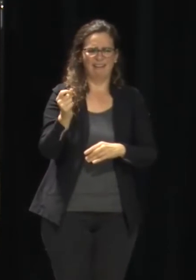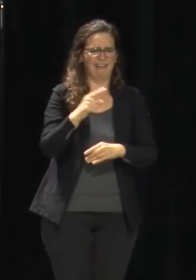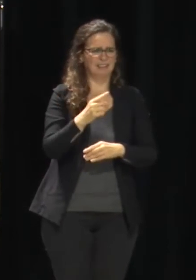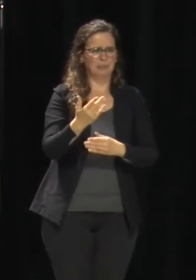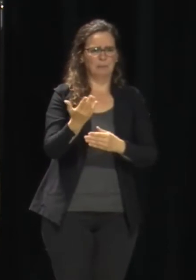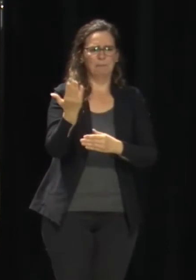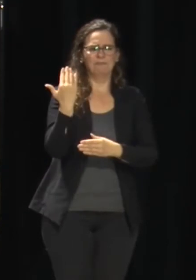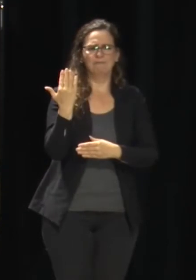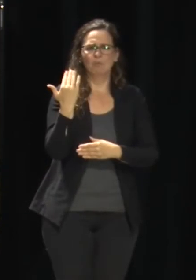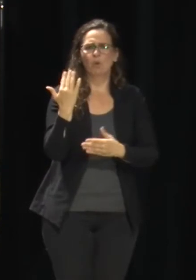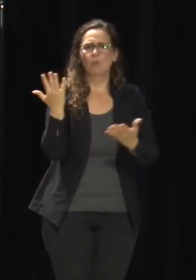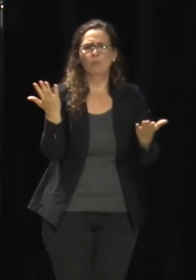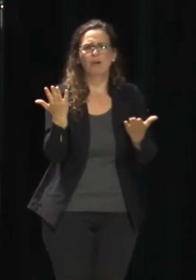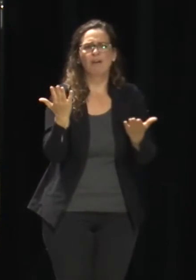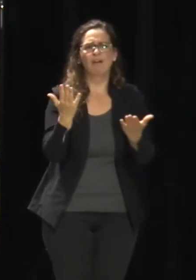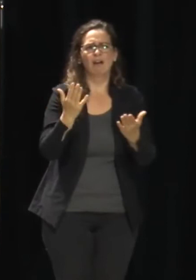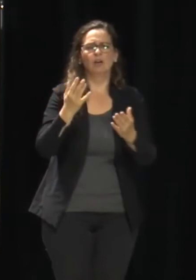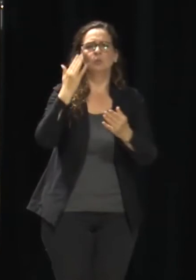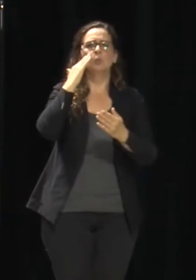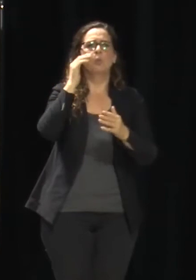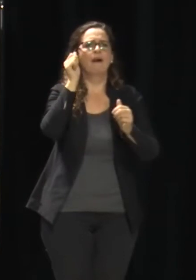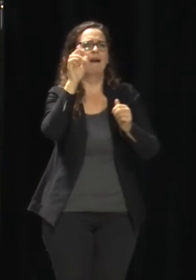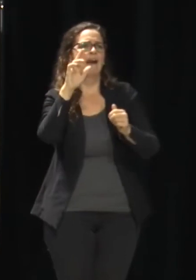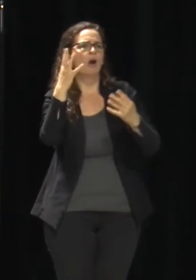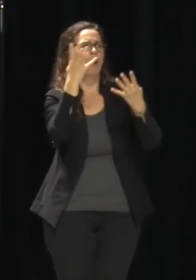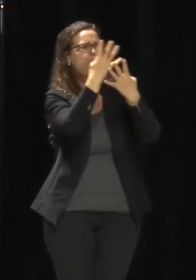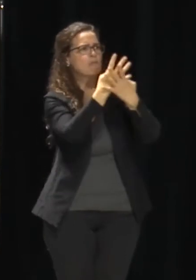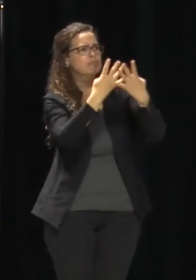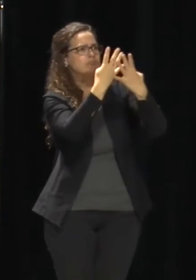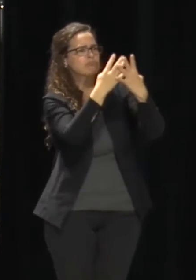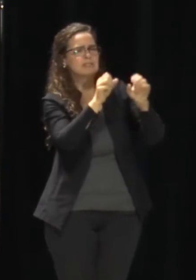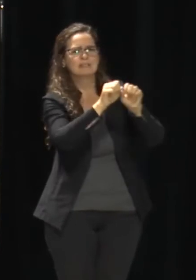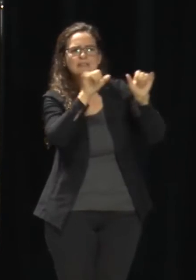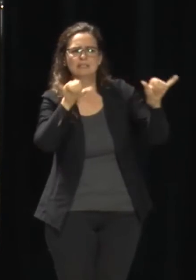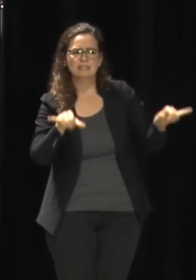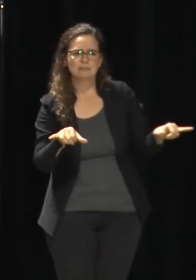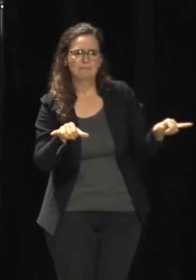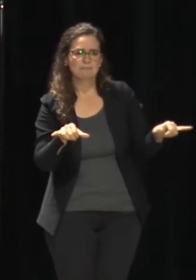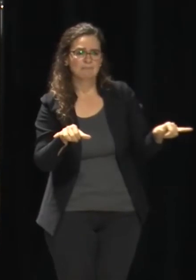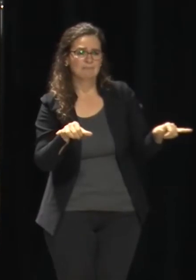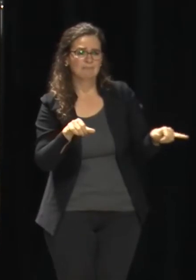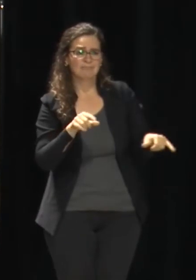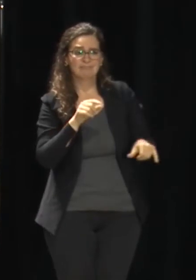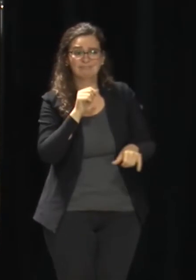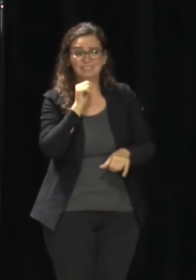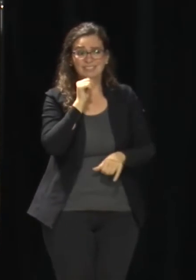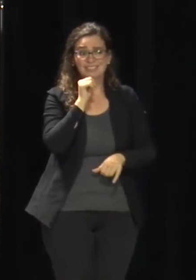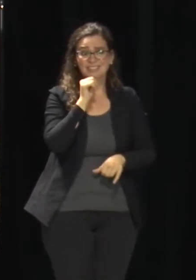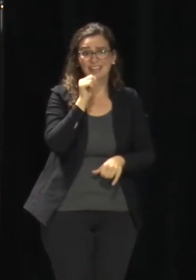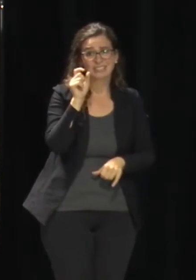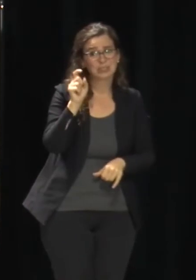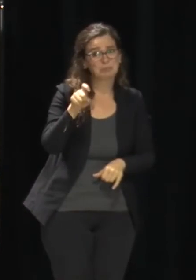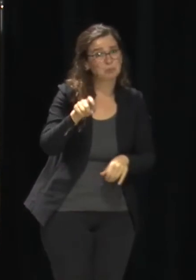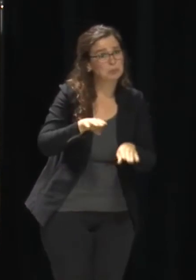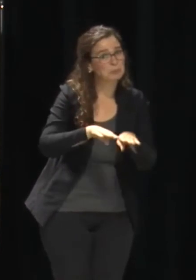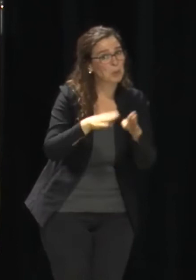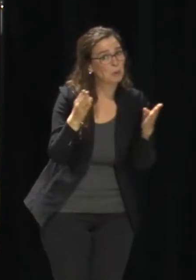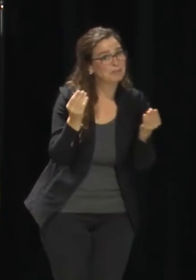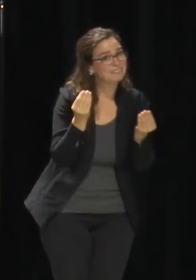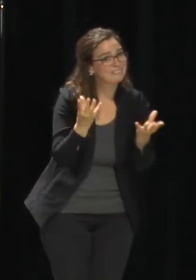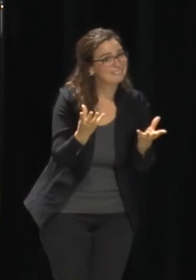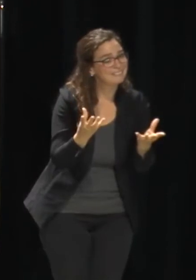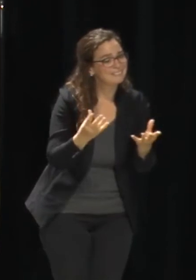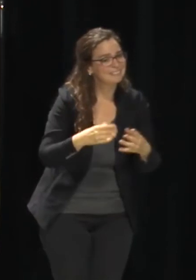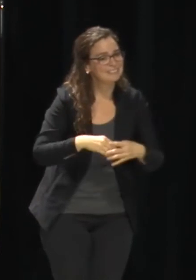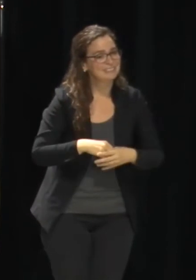So, the building's not even eligible to be open anyways. They've been taking money from these folks. Many of these people have been paying rent.